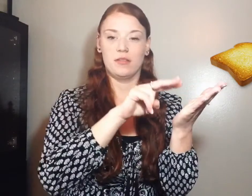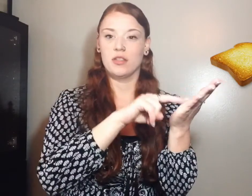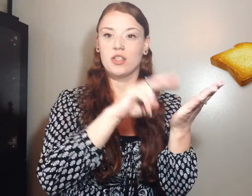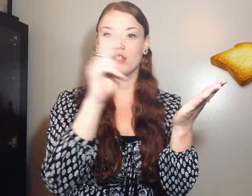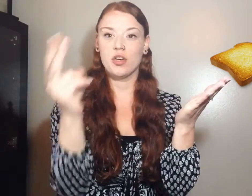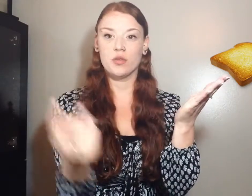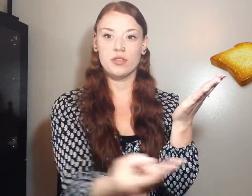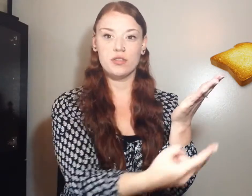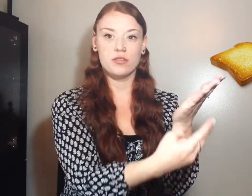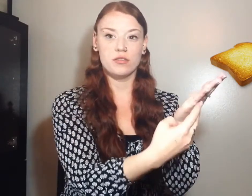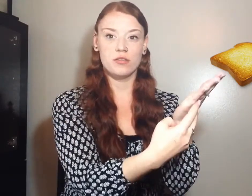Toast.